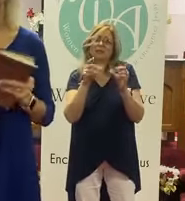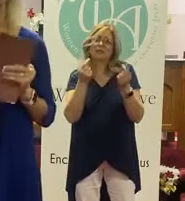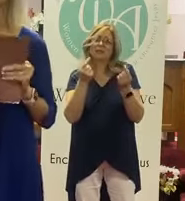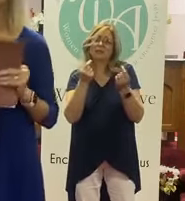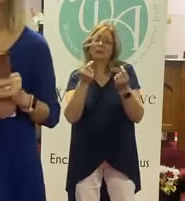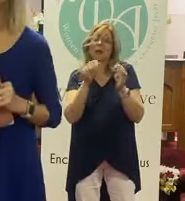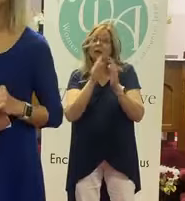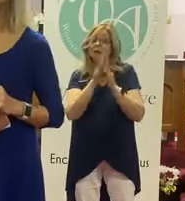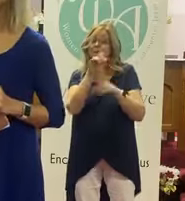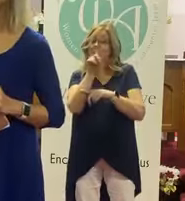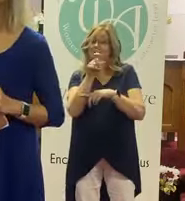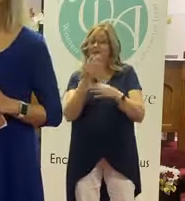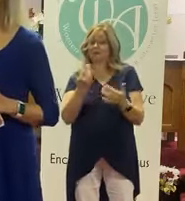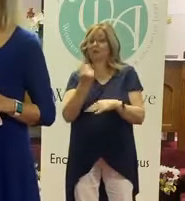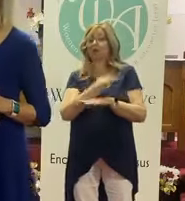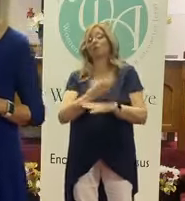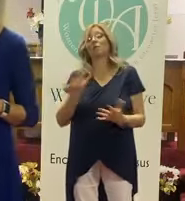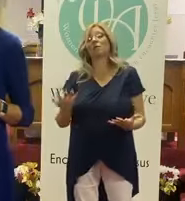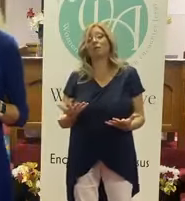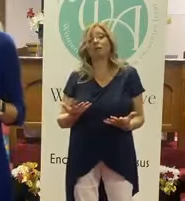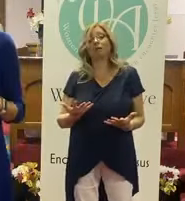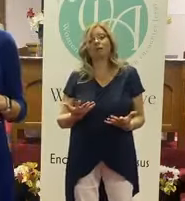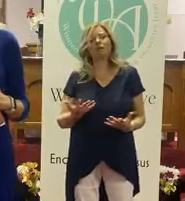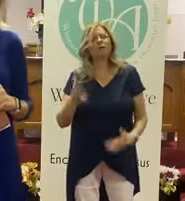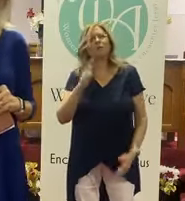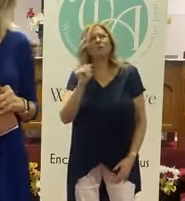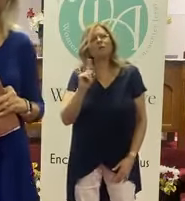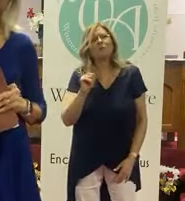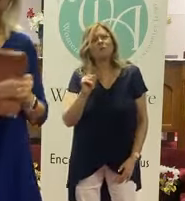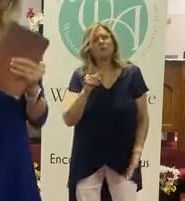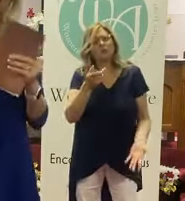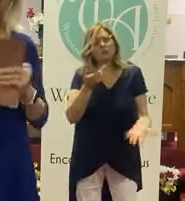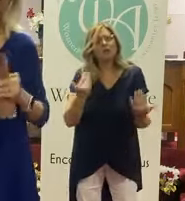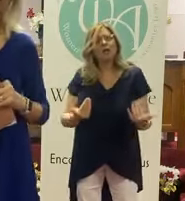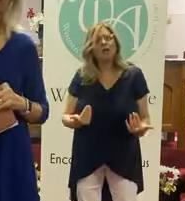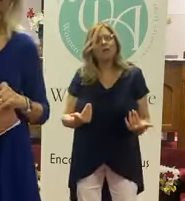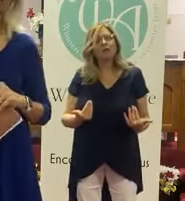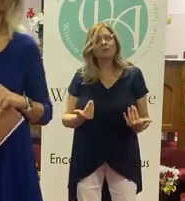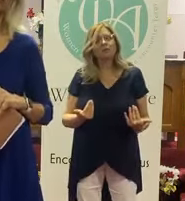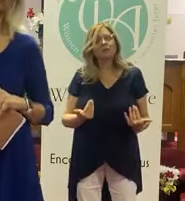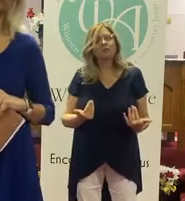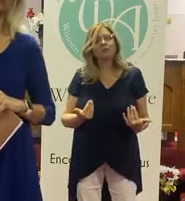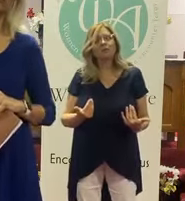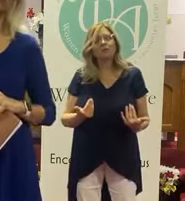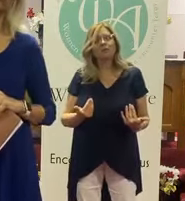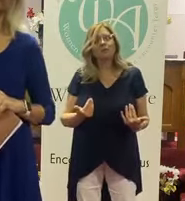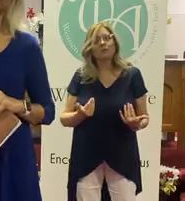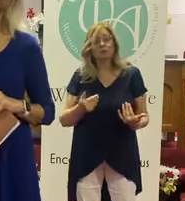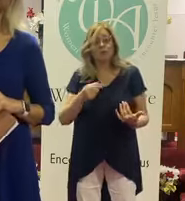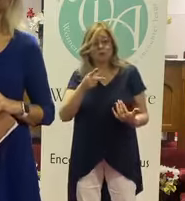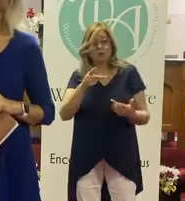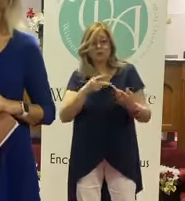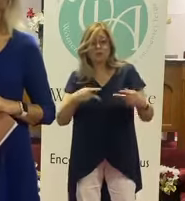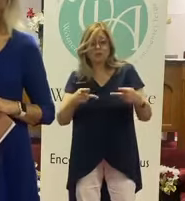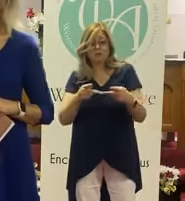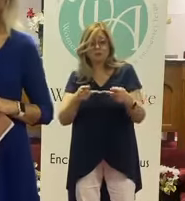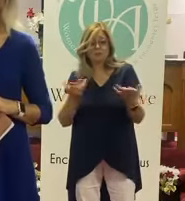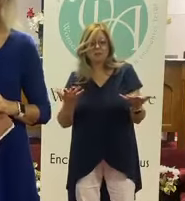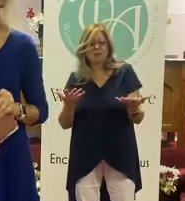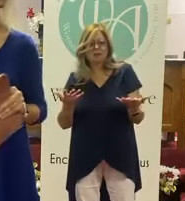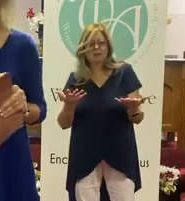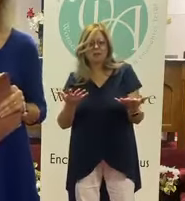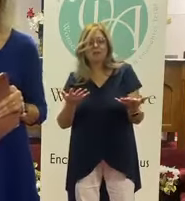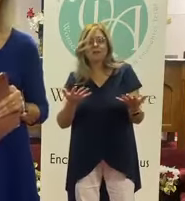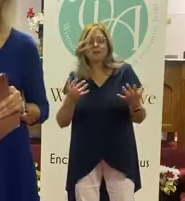And I want to ask you a question today. Where are you in this scale? We mentioned several things. Are you in a place where you're